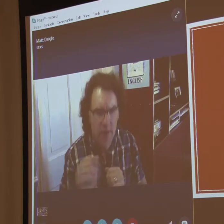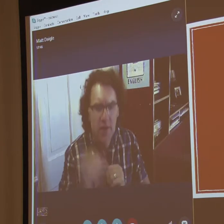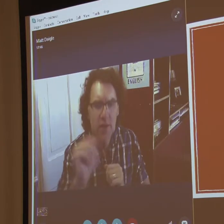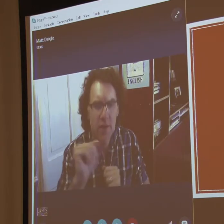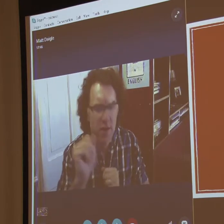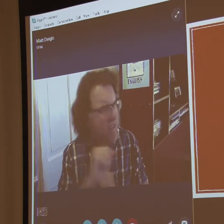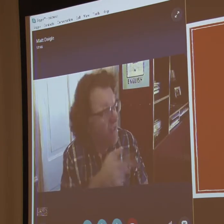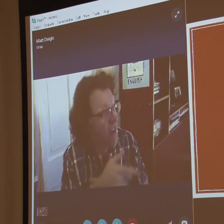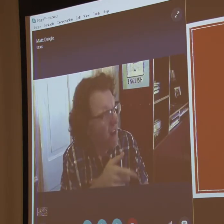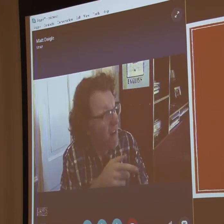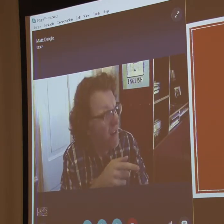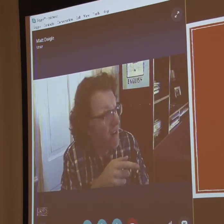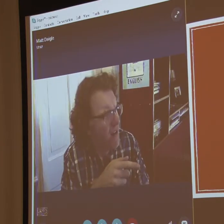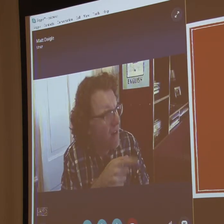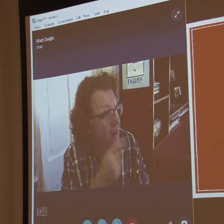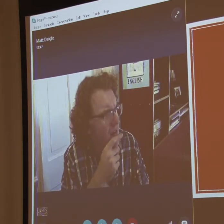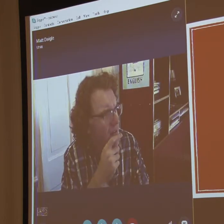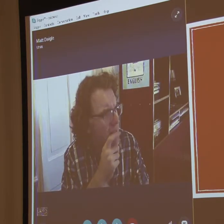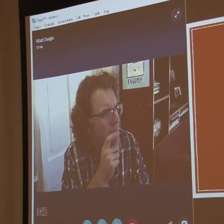Okay.